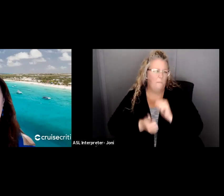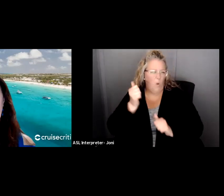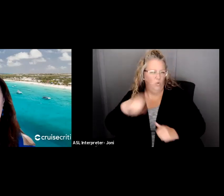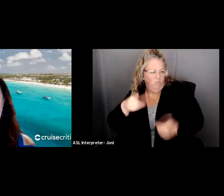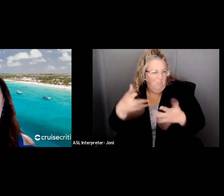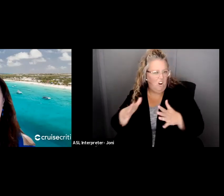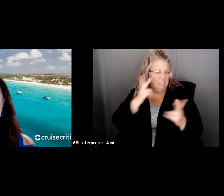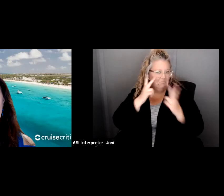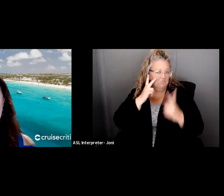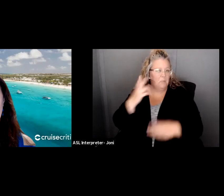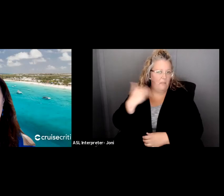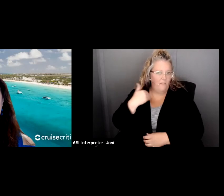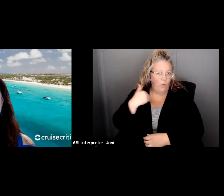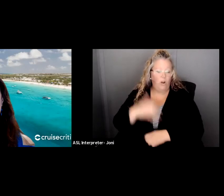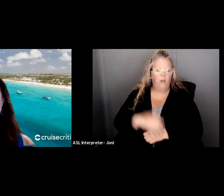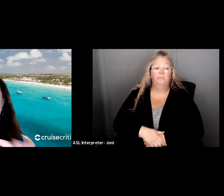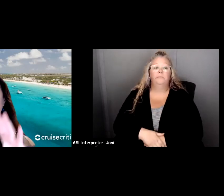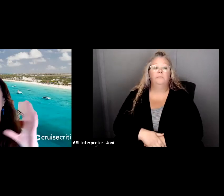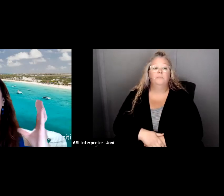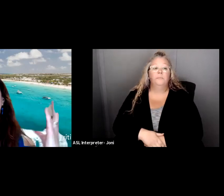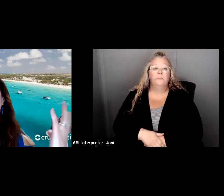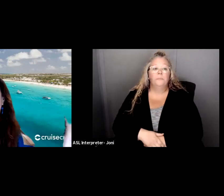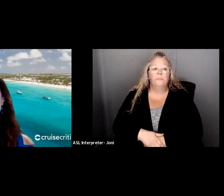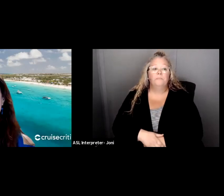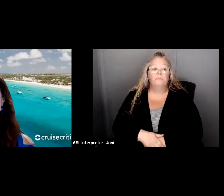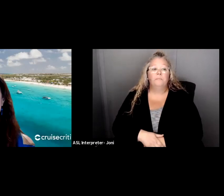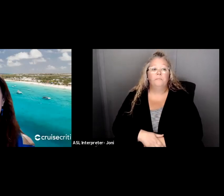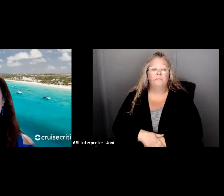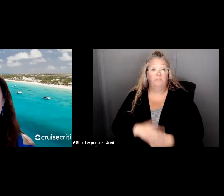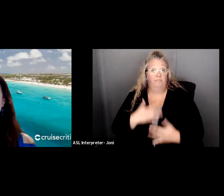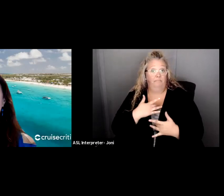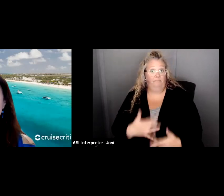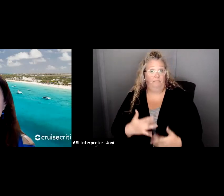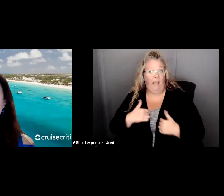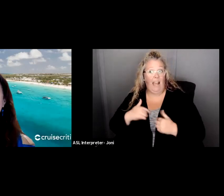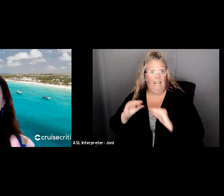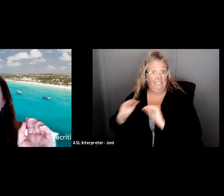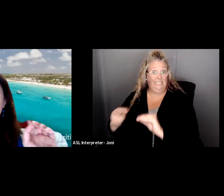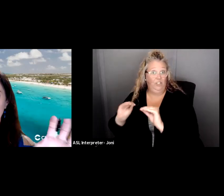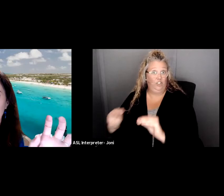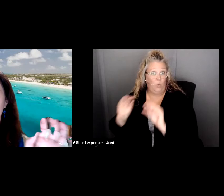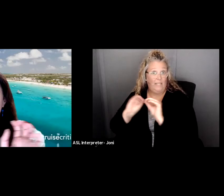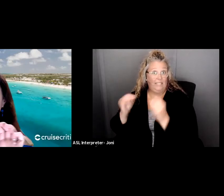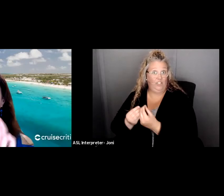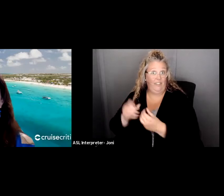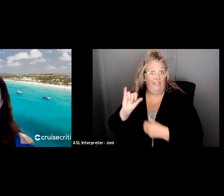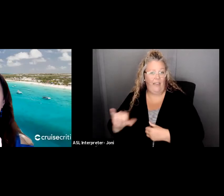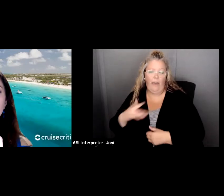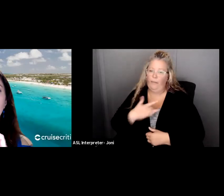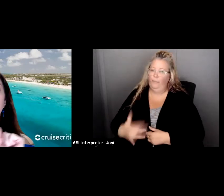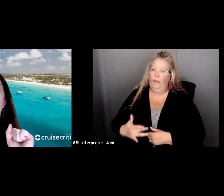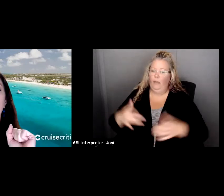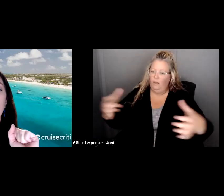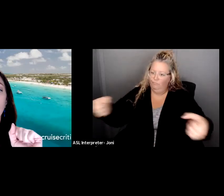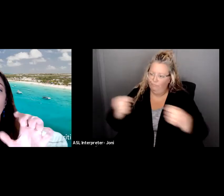this with, um, an organization, I do this as an organization wide. Sometimes if we have divisions or departments,